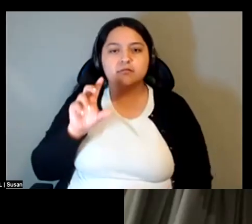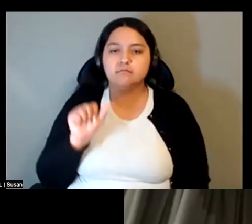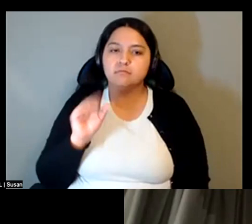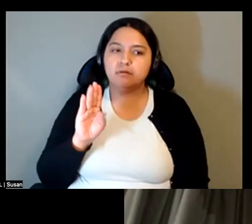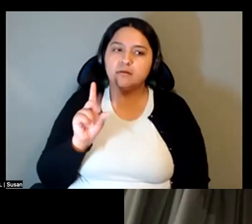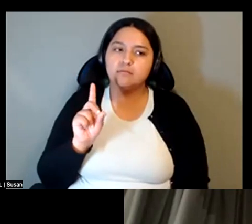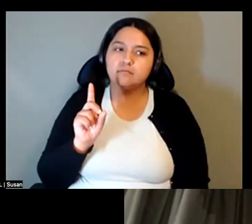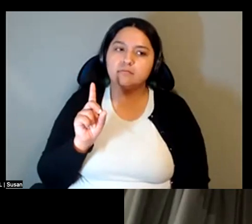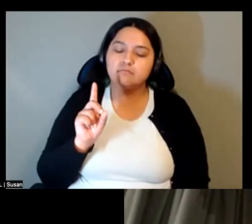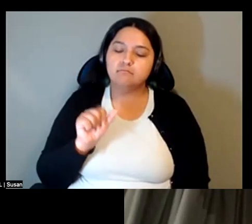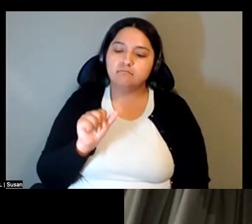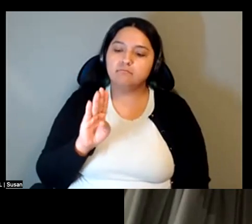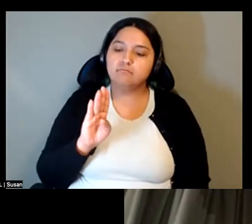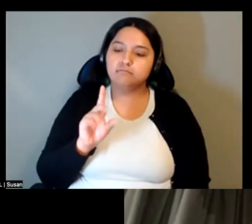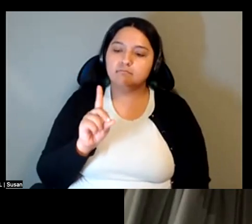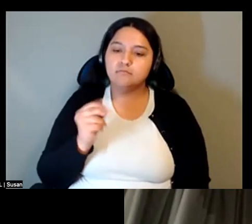is yours, Abdumalik. Abdumalik